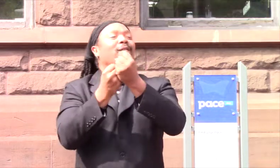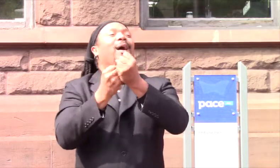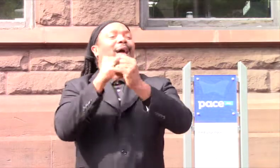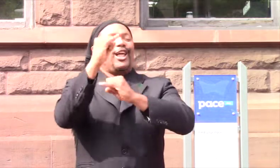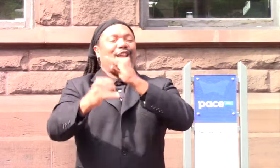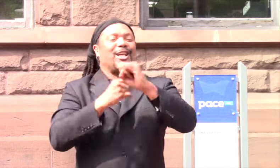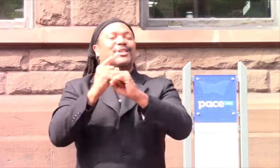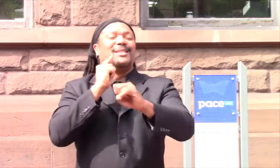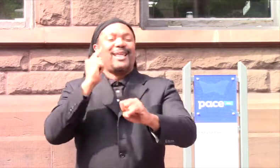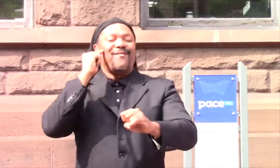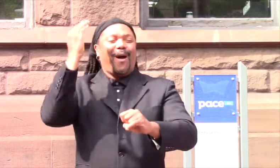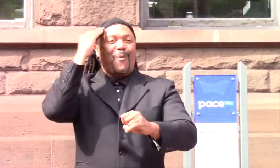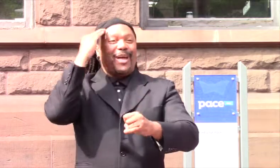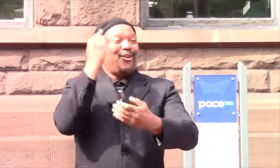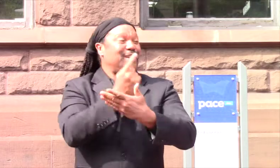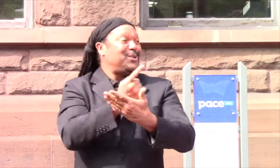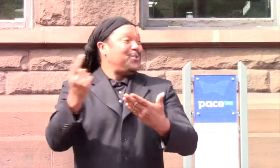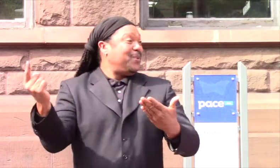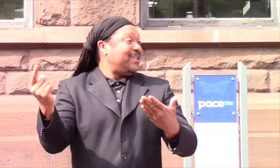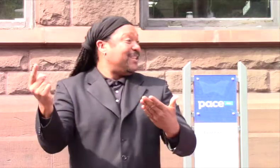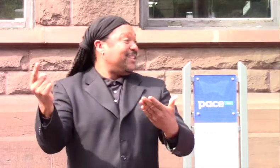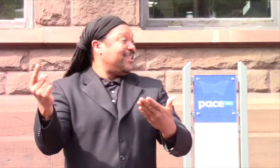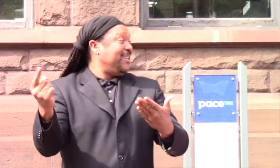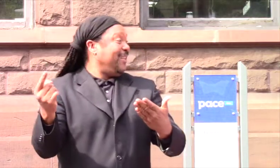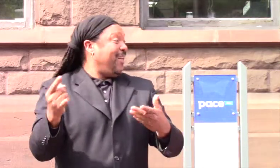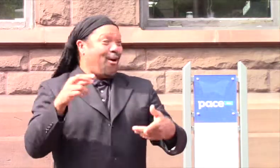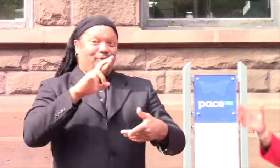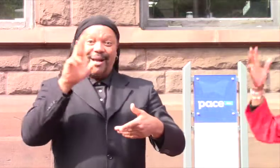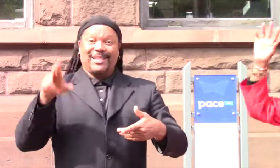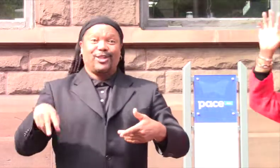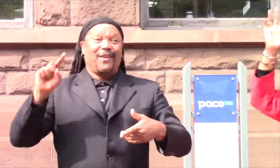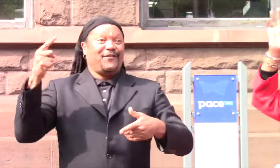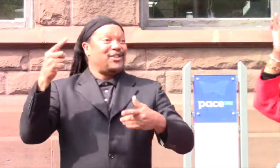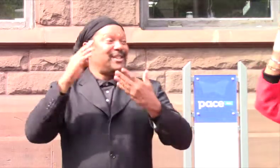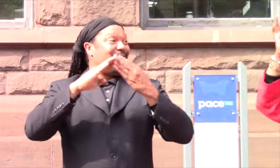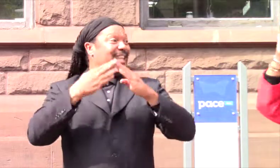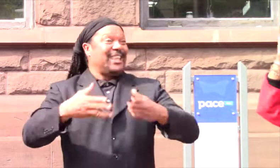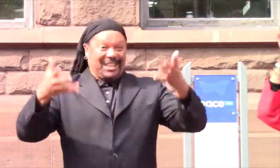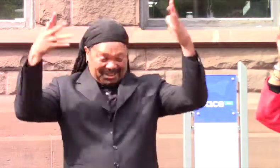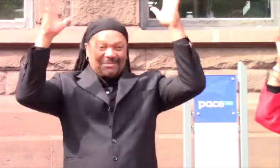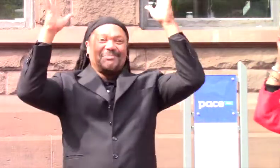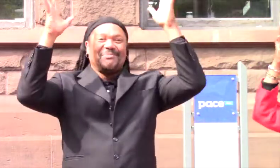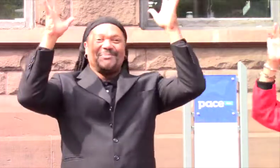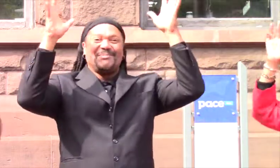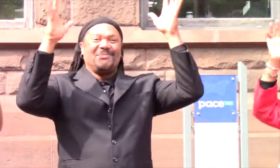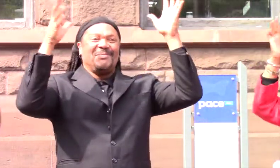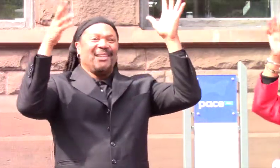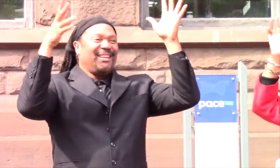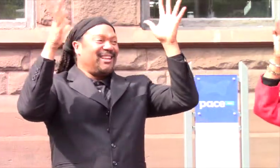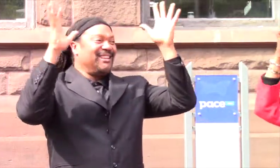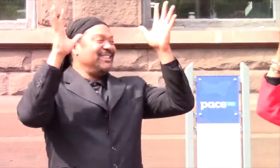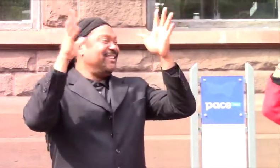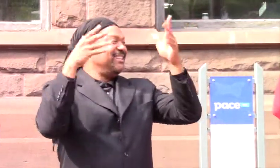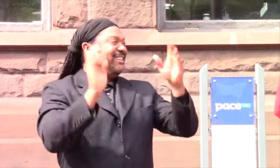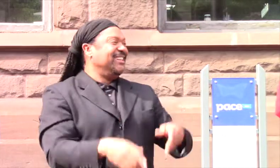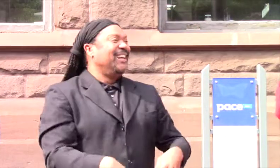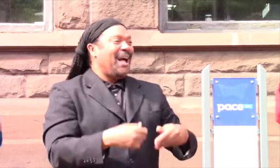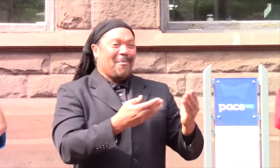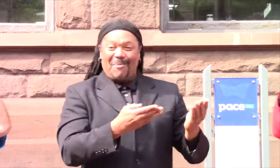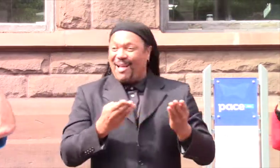to show the support for the international deaf awareness. Rochester is the first community to have that. So